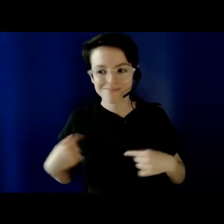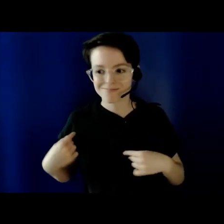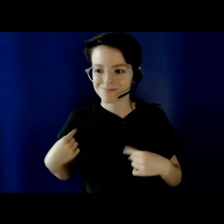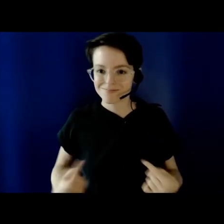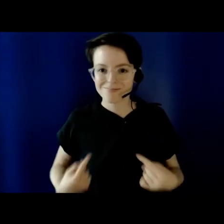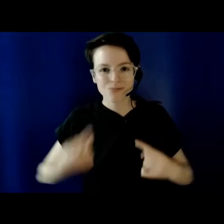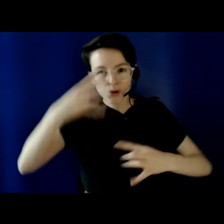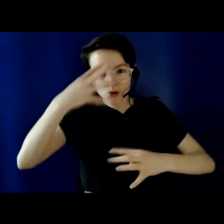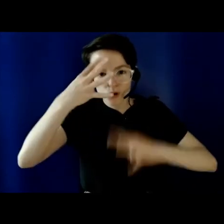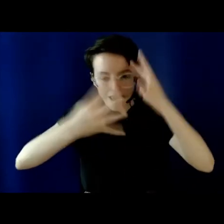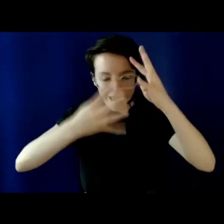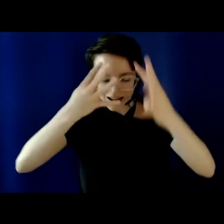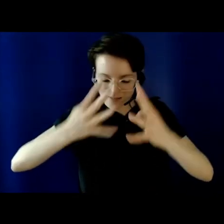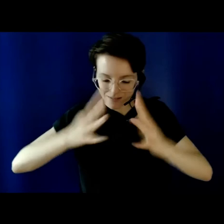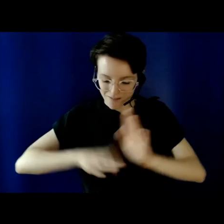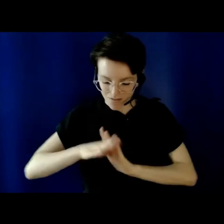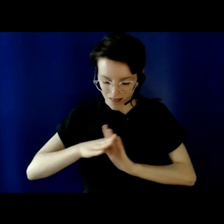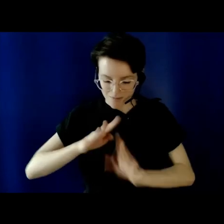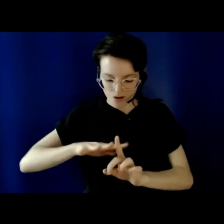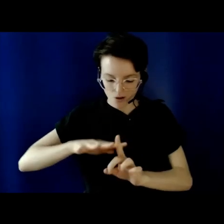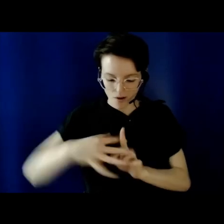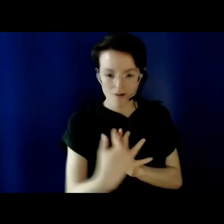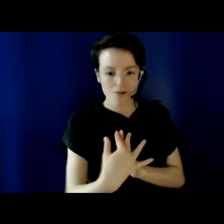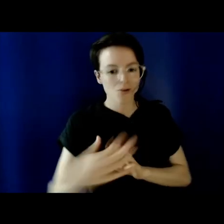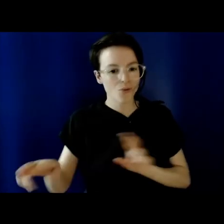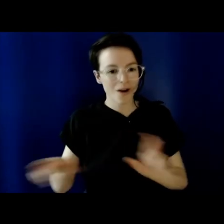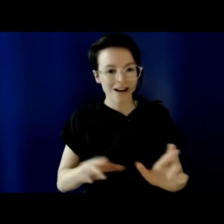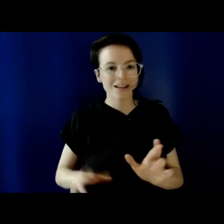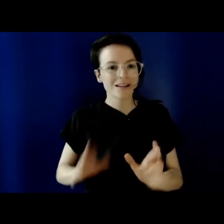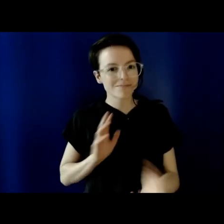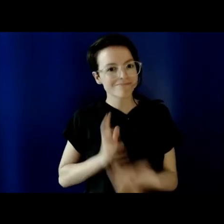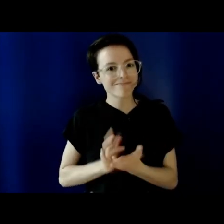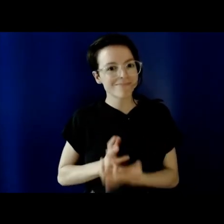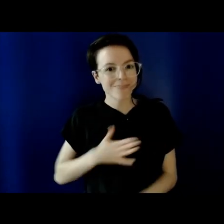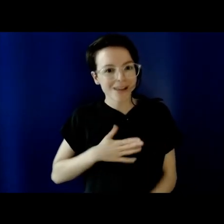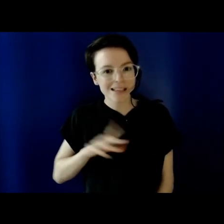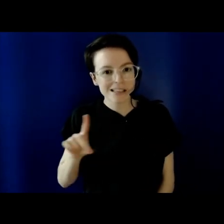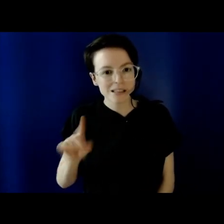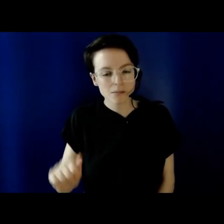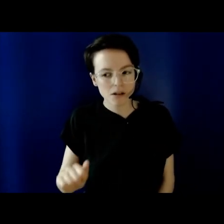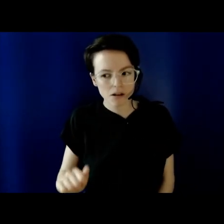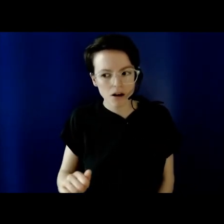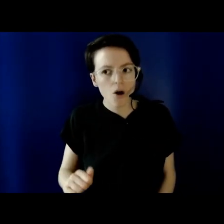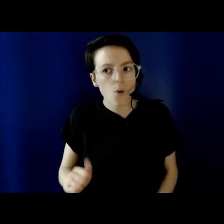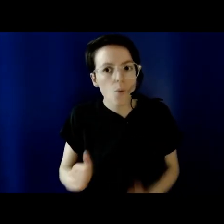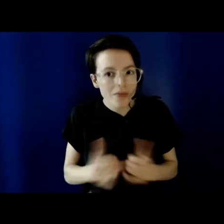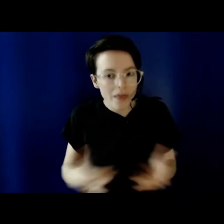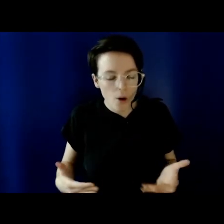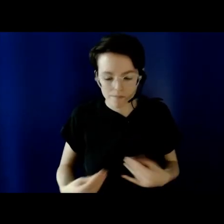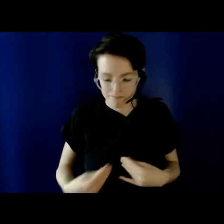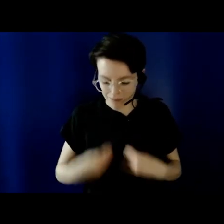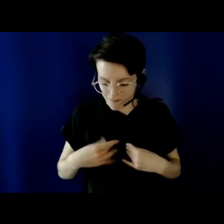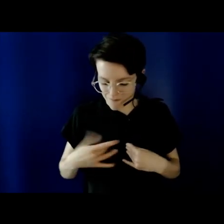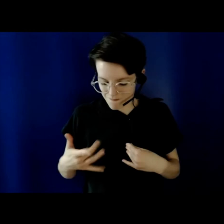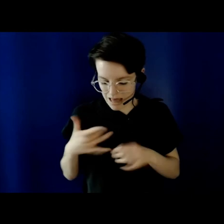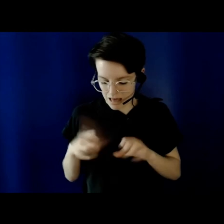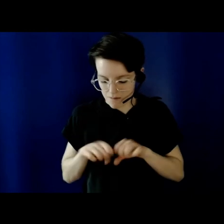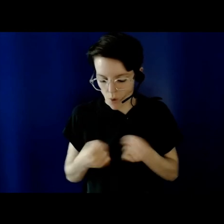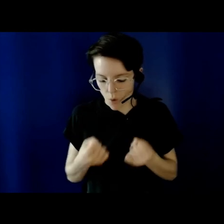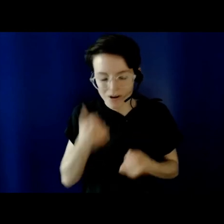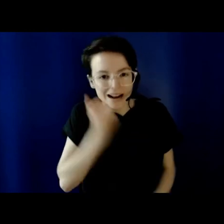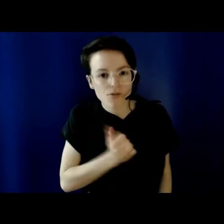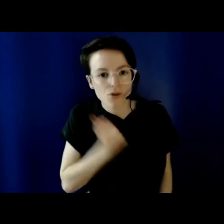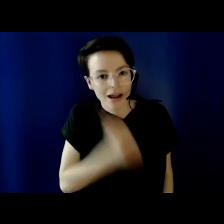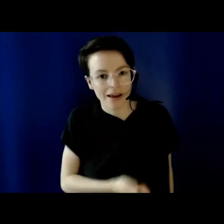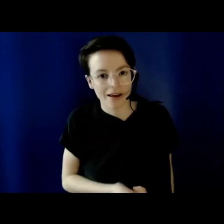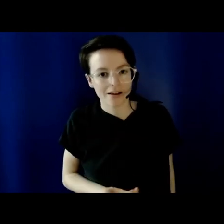accommodates my disabilities without making me feel broken all the time. It was a pretty gradual process, so I didn't realize